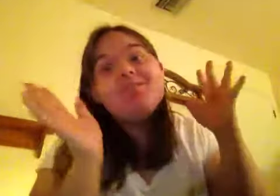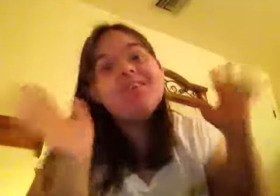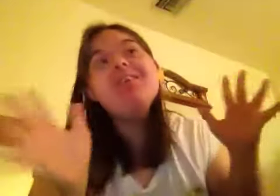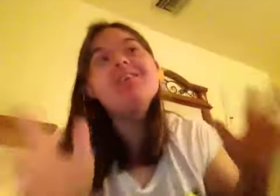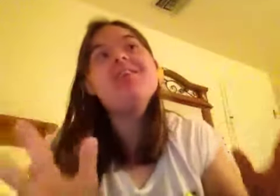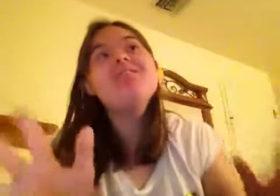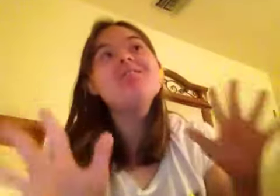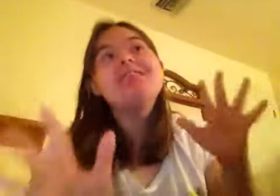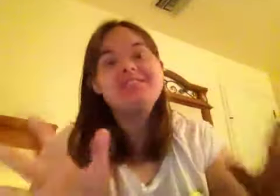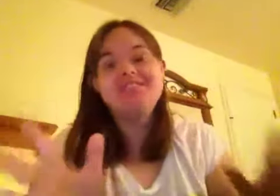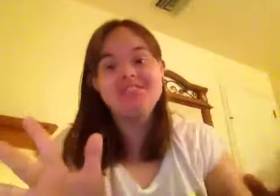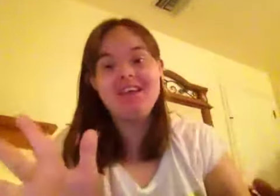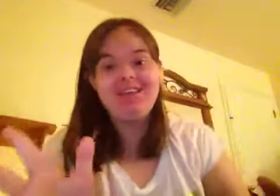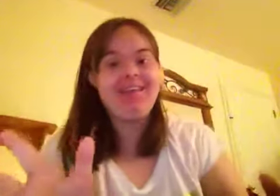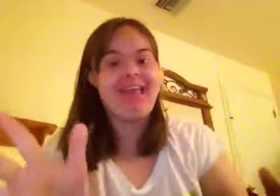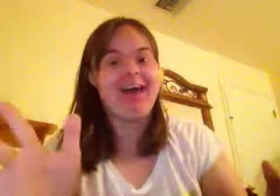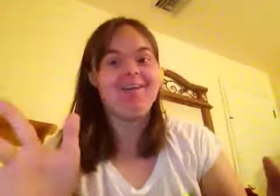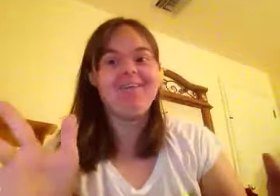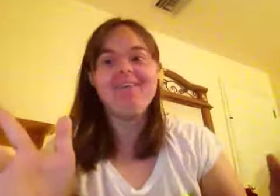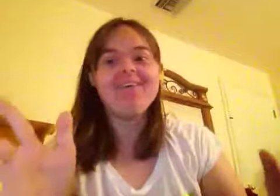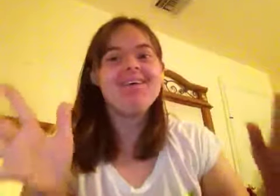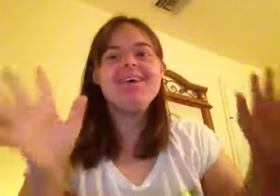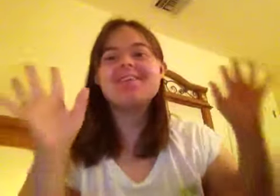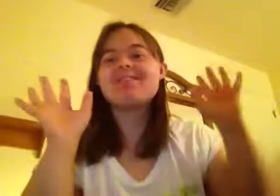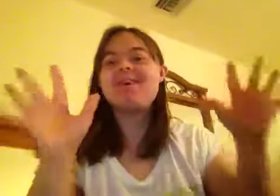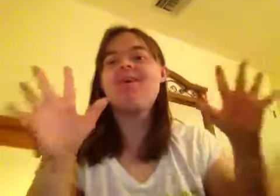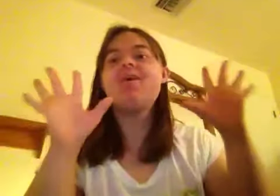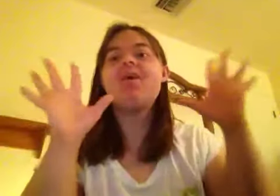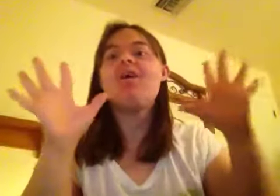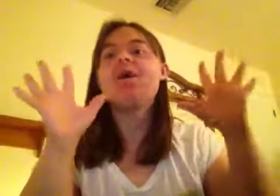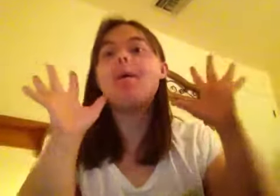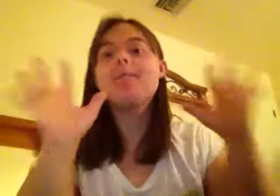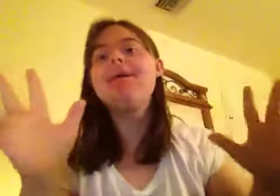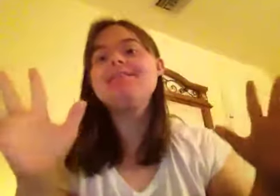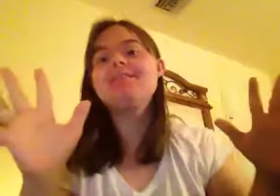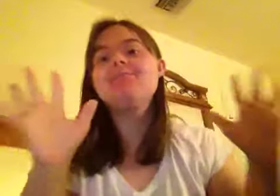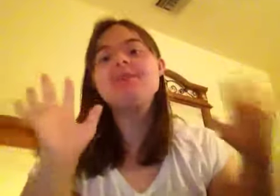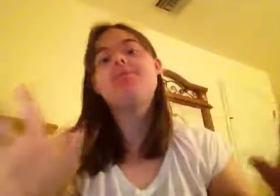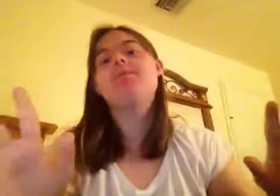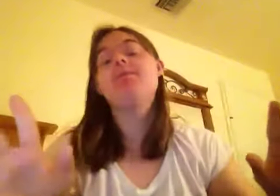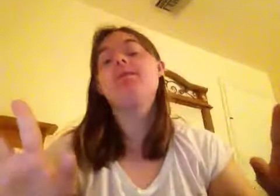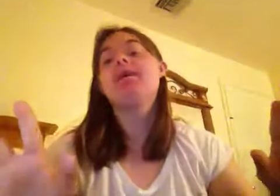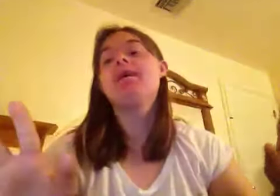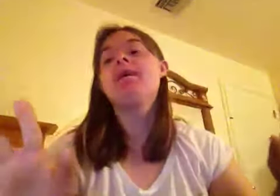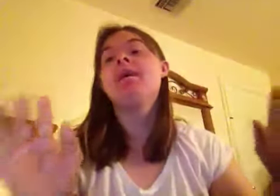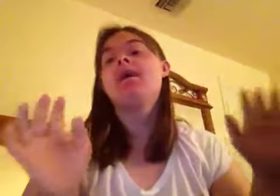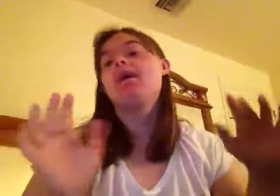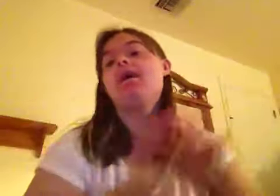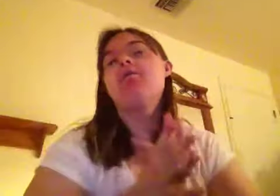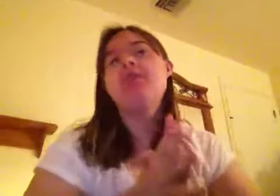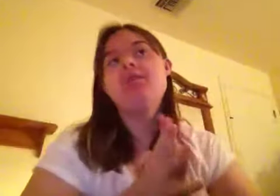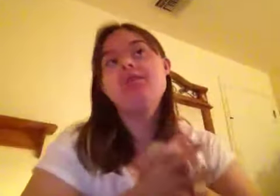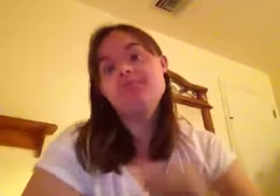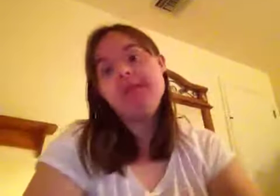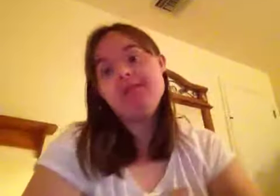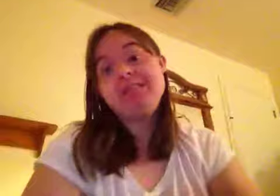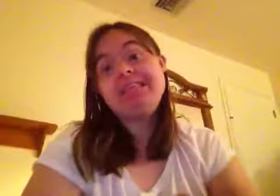really love Lucas and Jenny right now they are amazing people and I really want to meet Lucas